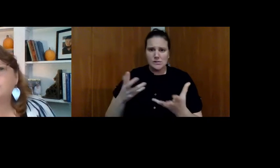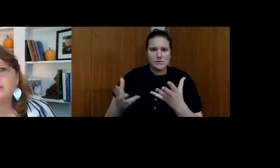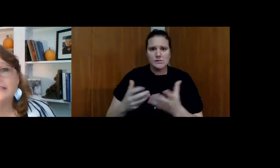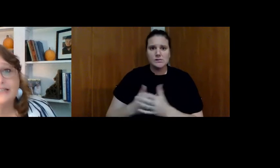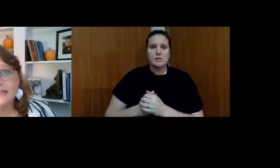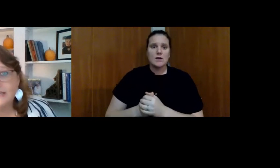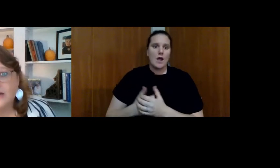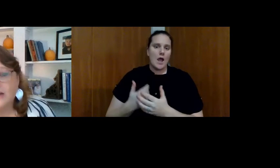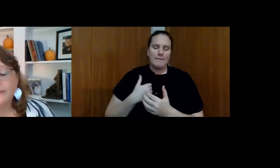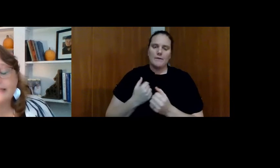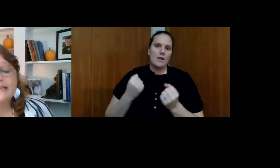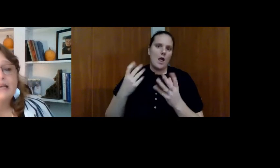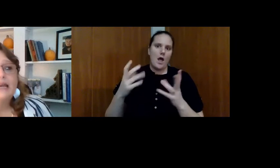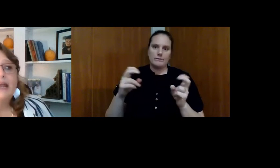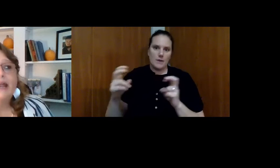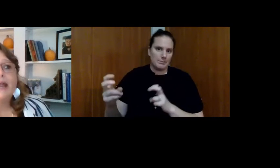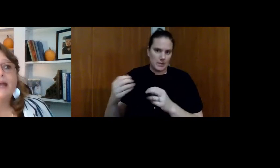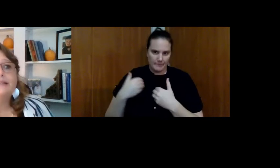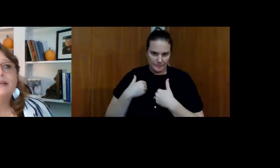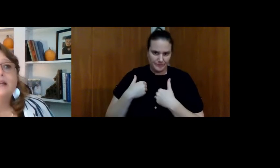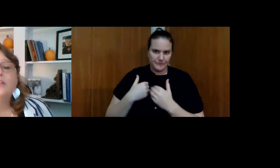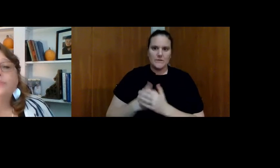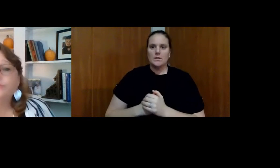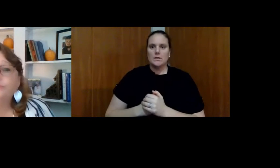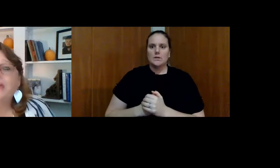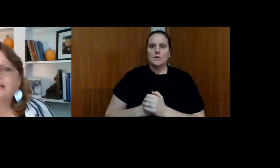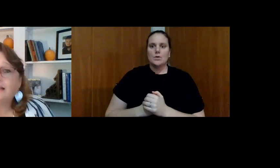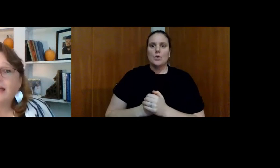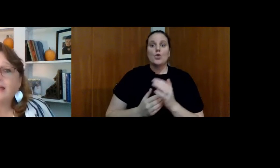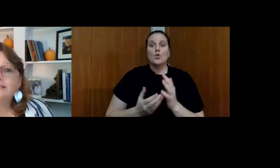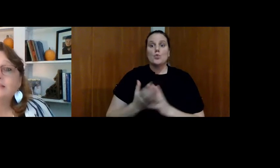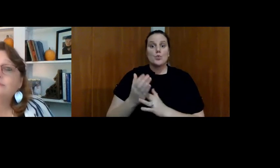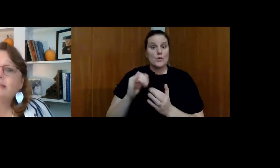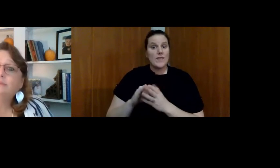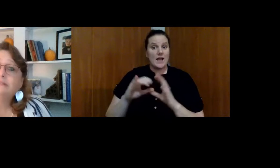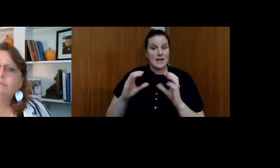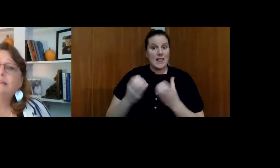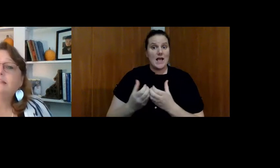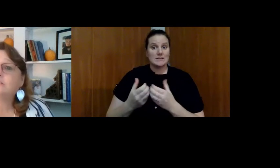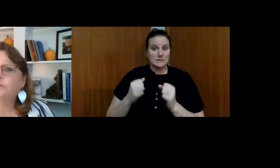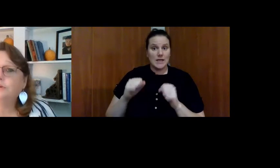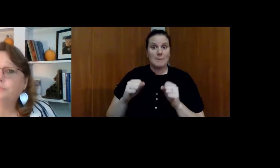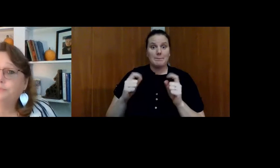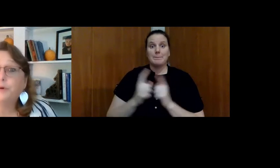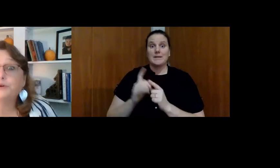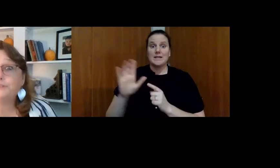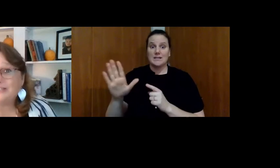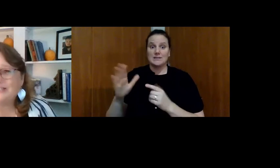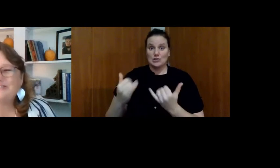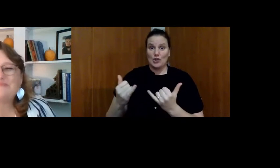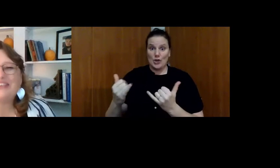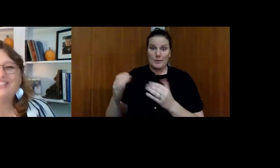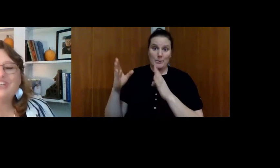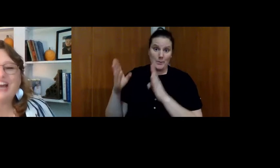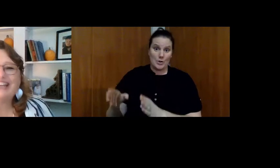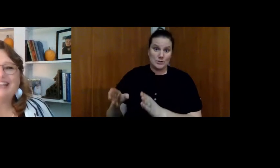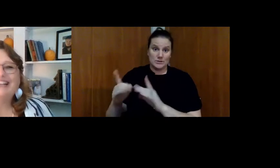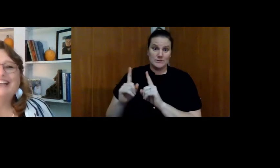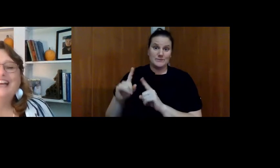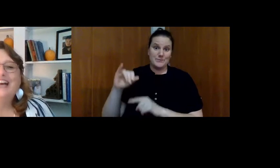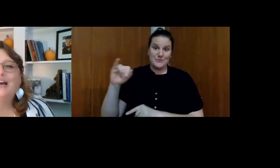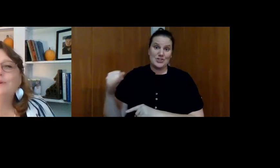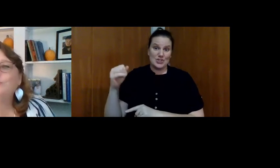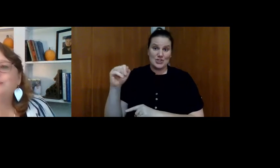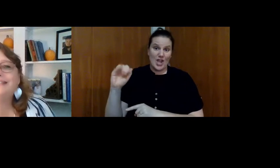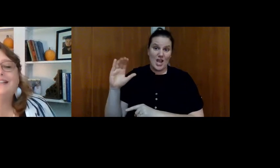There's just a ton of topics. And through that class, he was able to meet his current person, Jackie,